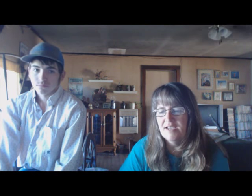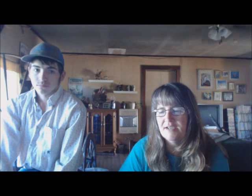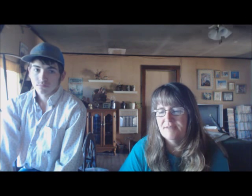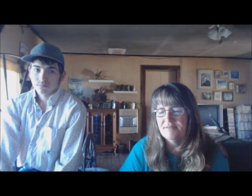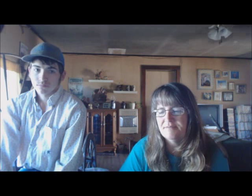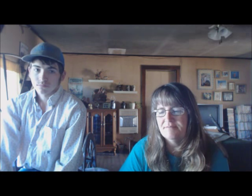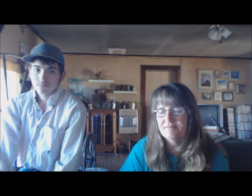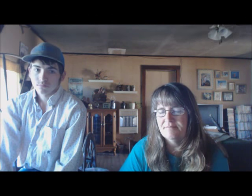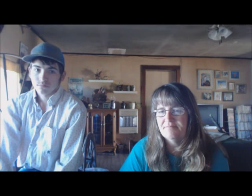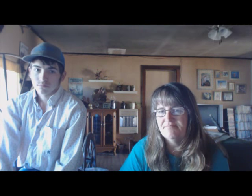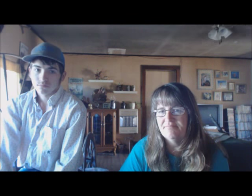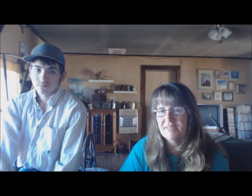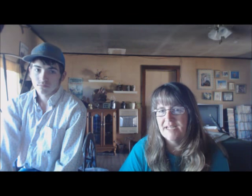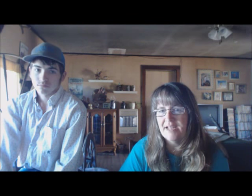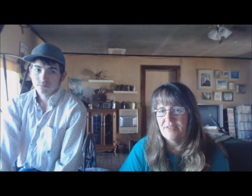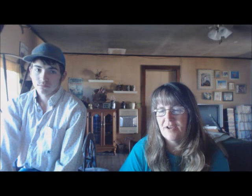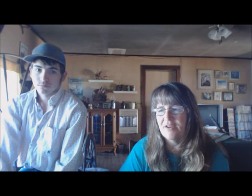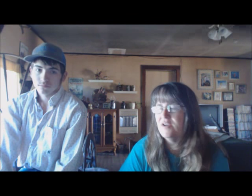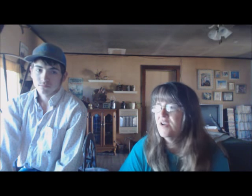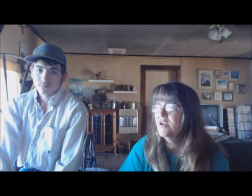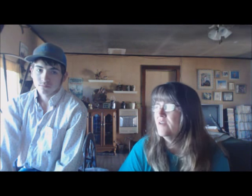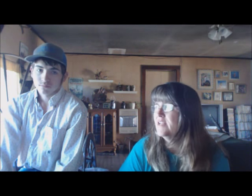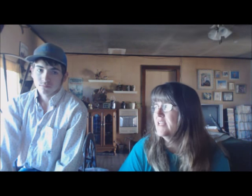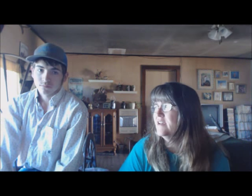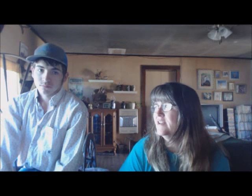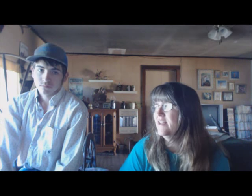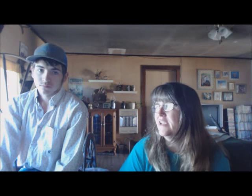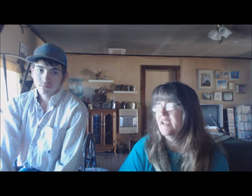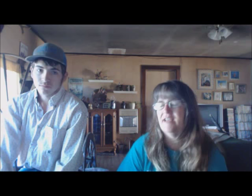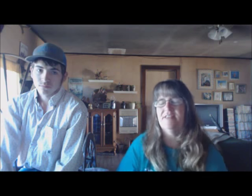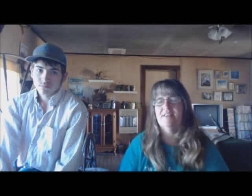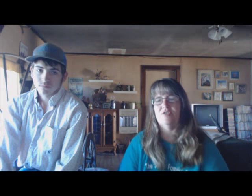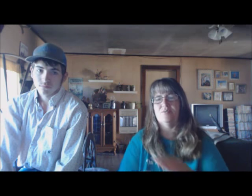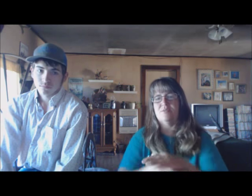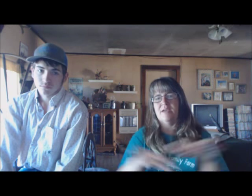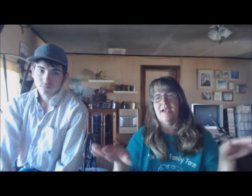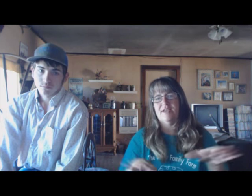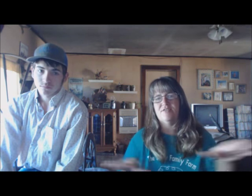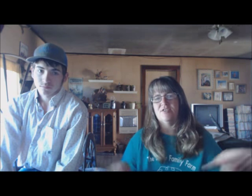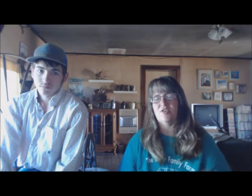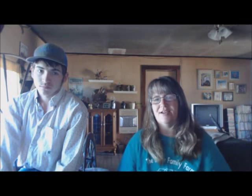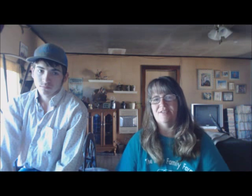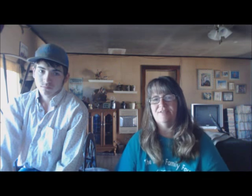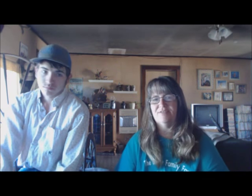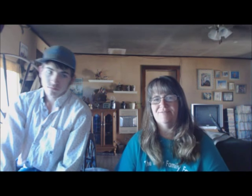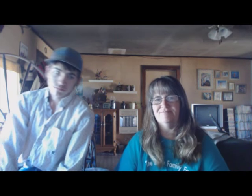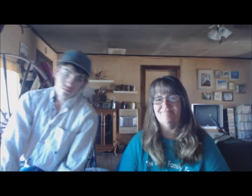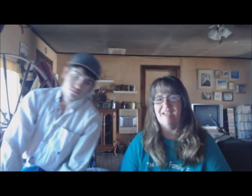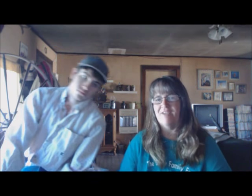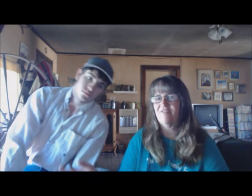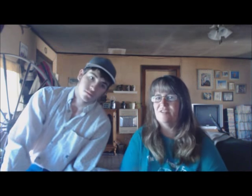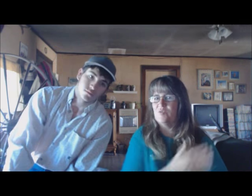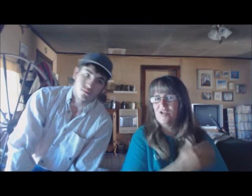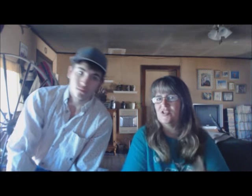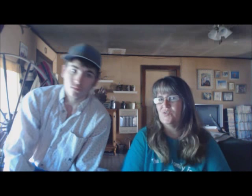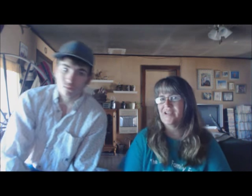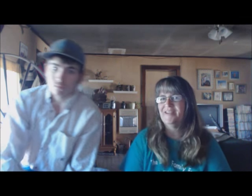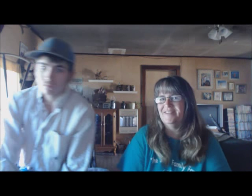I, uh, planted out there. I went down and, like, you're supposed to put hay over the ground, and half of it's washed away.